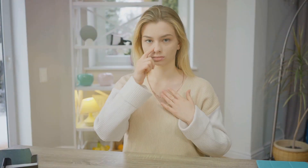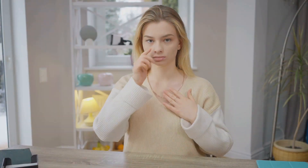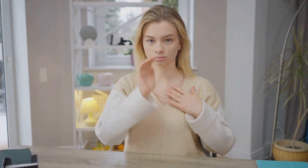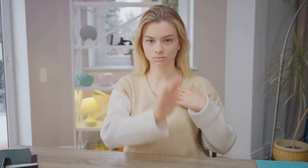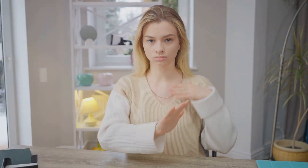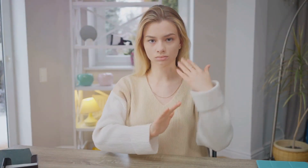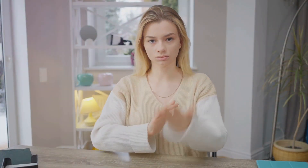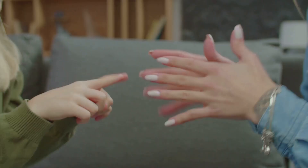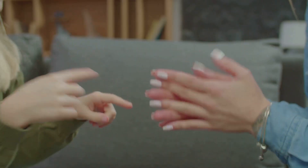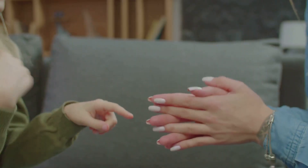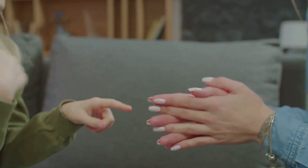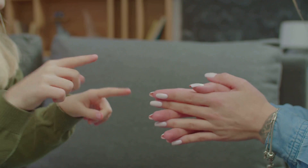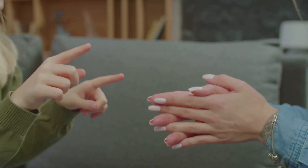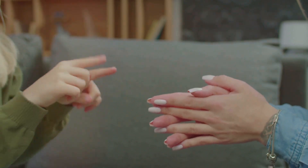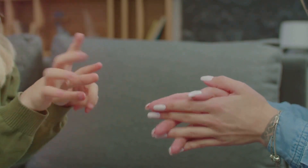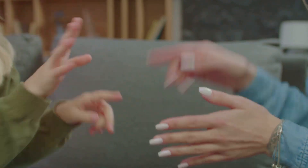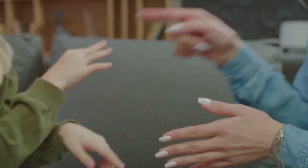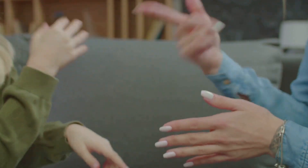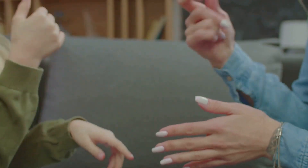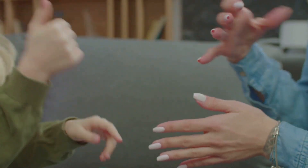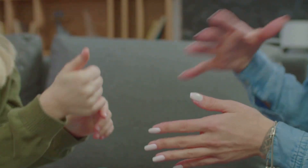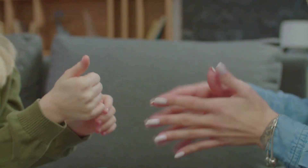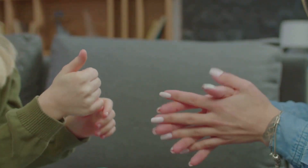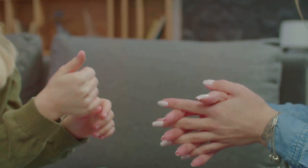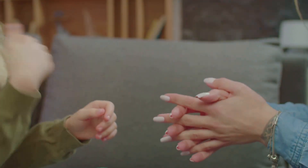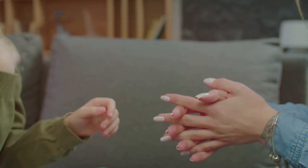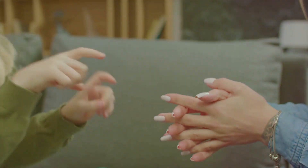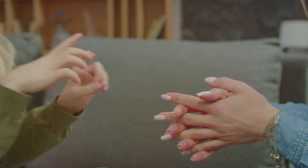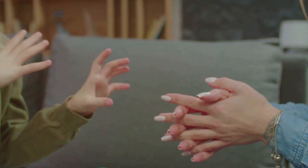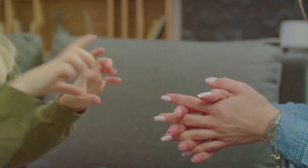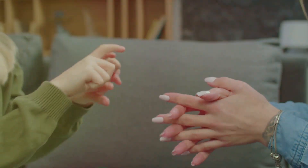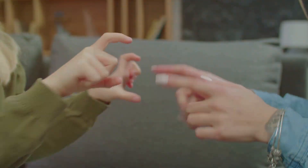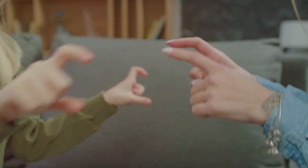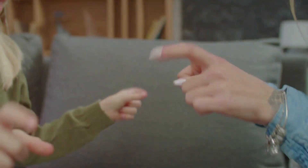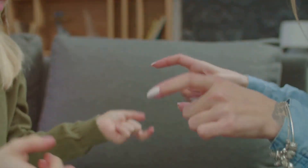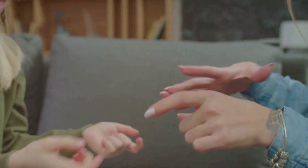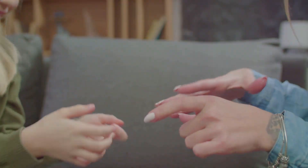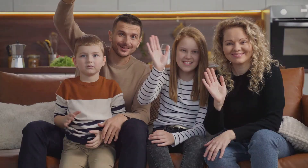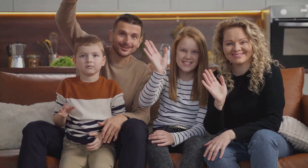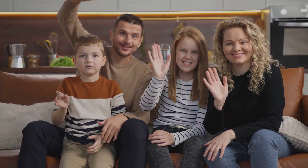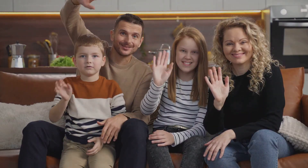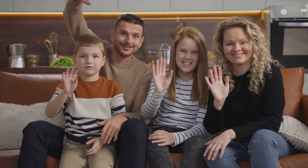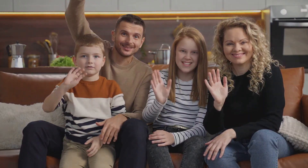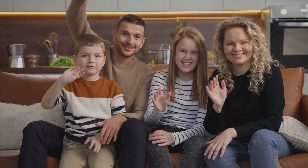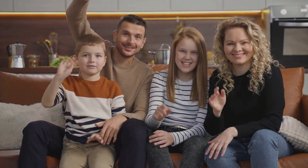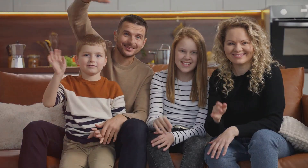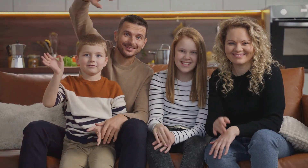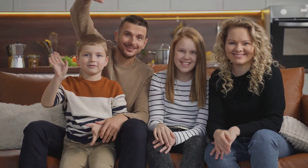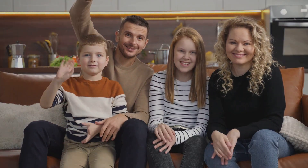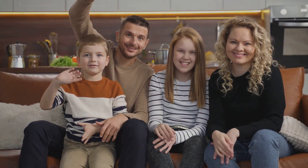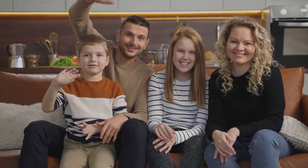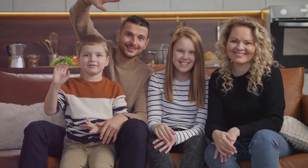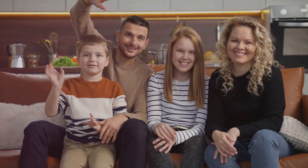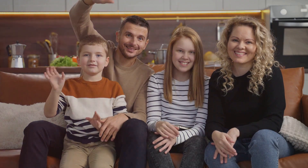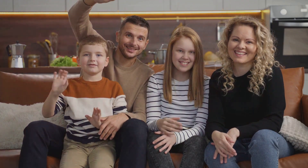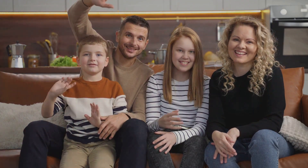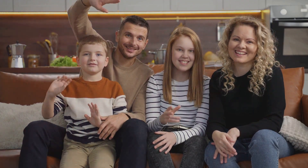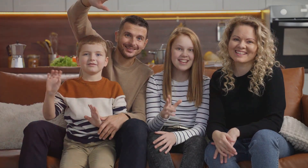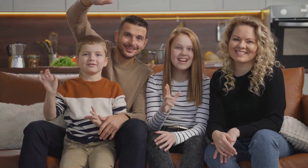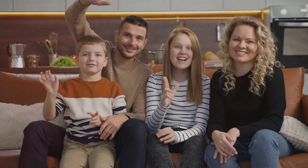them to maintain neutrality, especially when the message is not a positive one. Furthermore, most family members do not possess